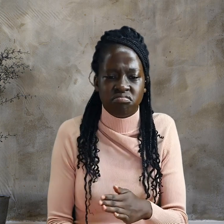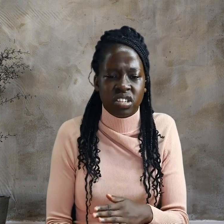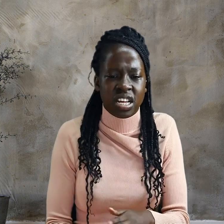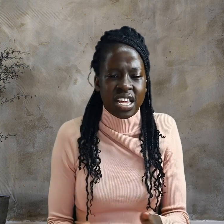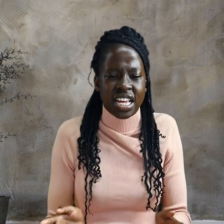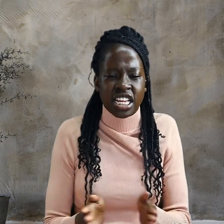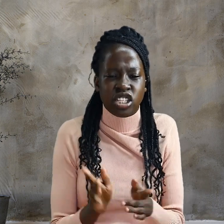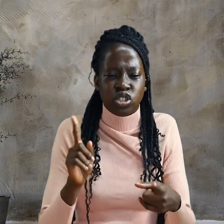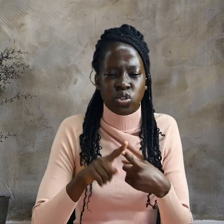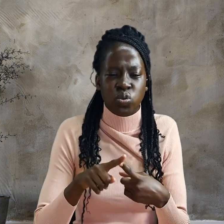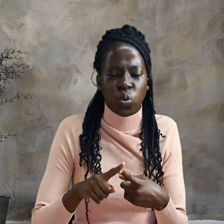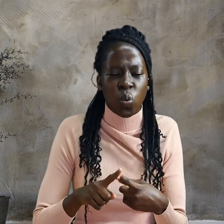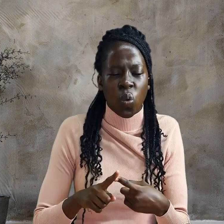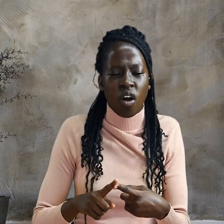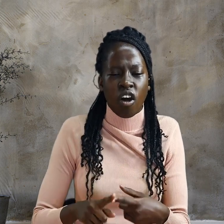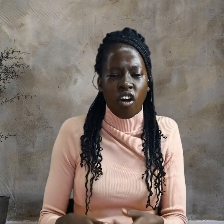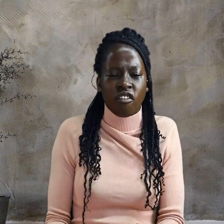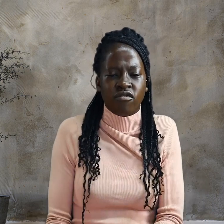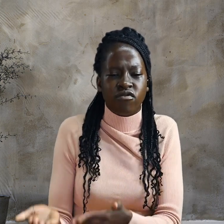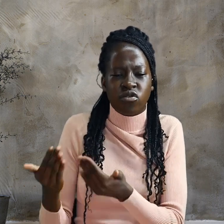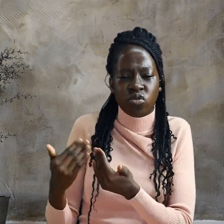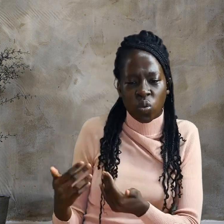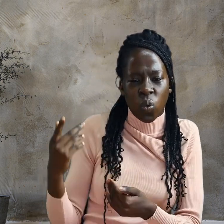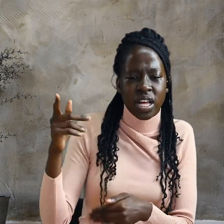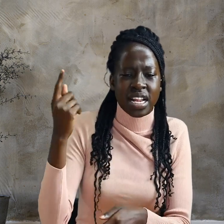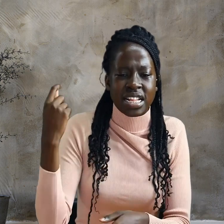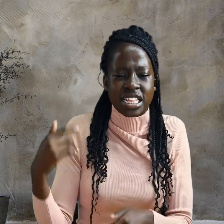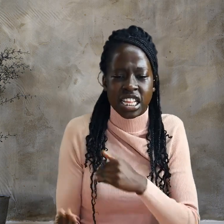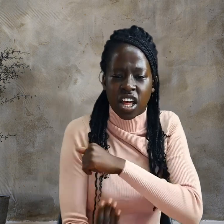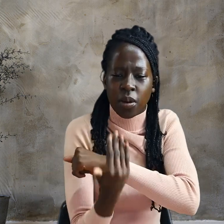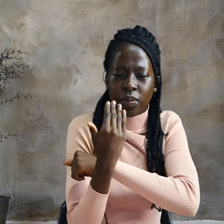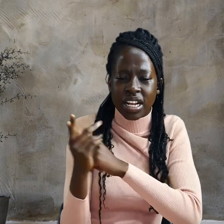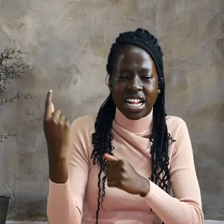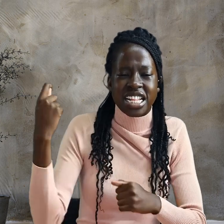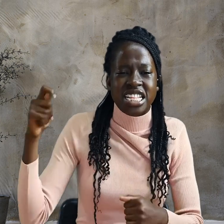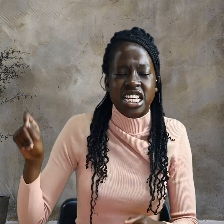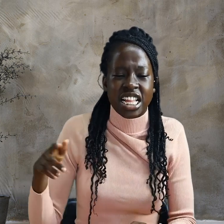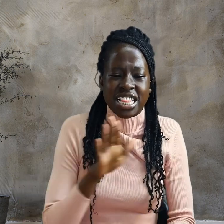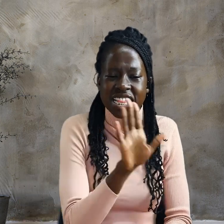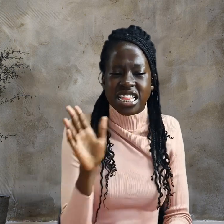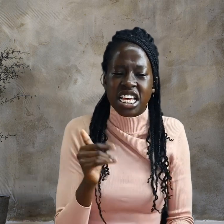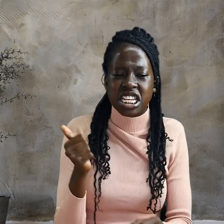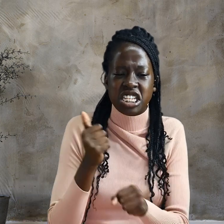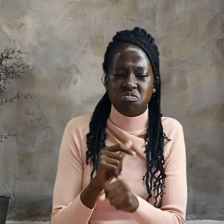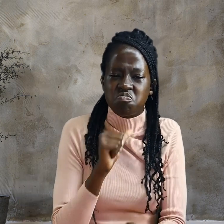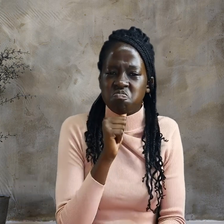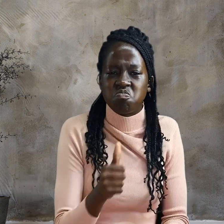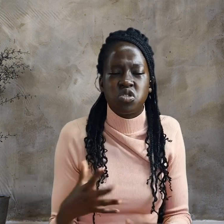they did not enter the palace because they wanted to be able to eat the Passover.